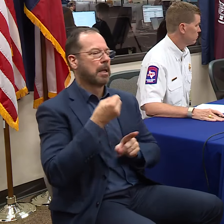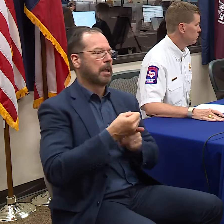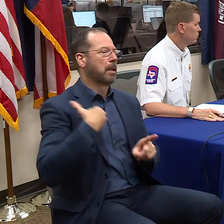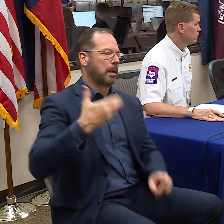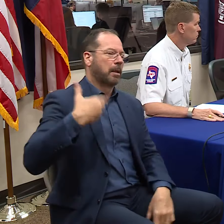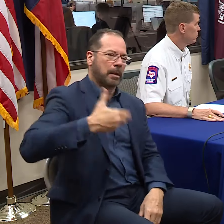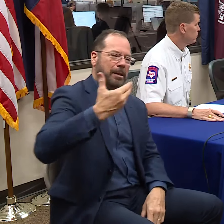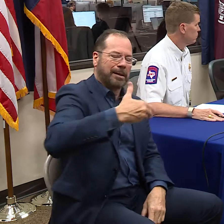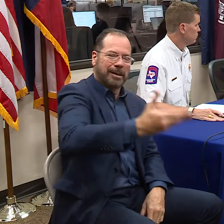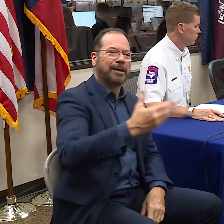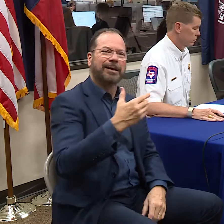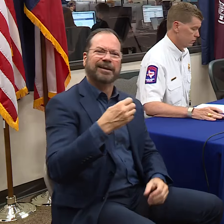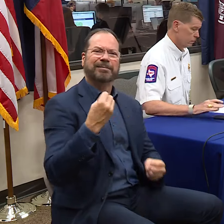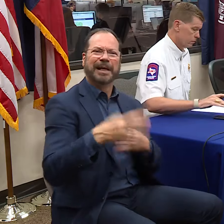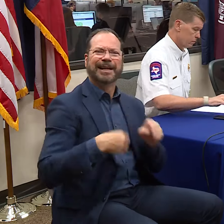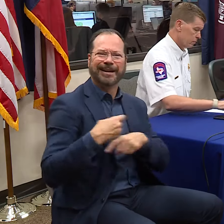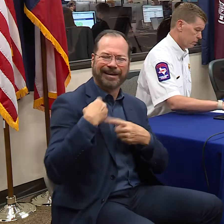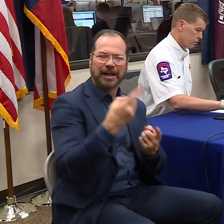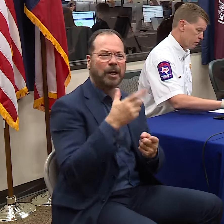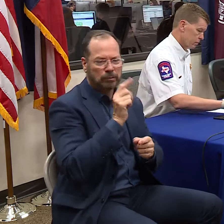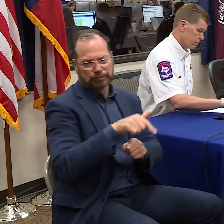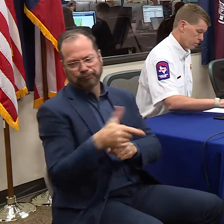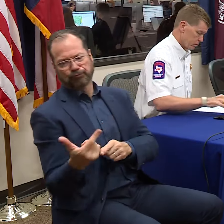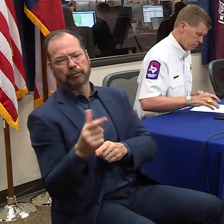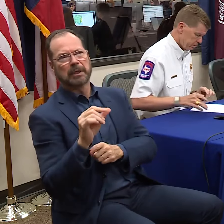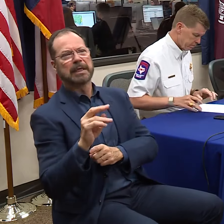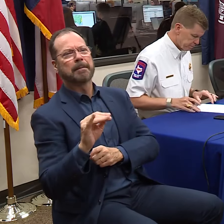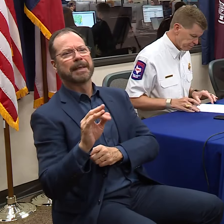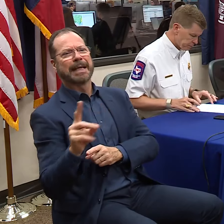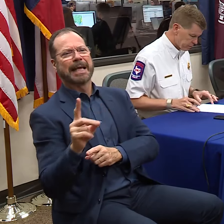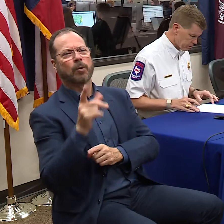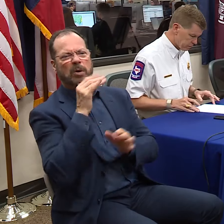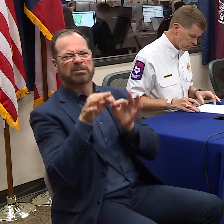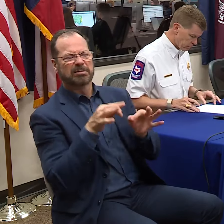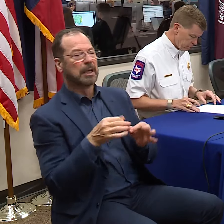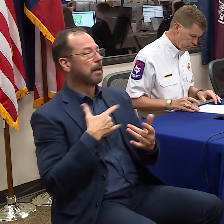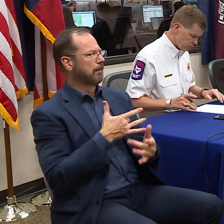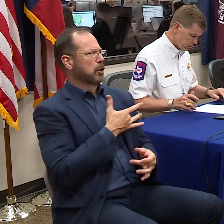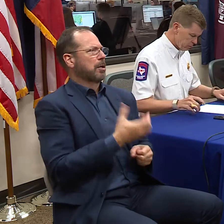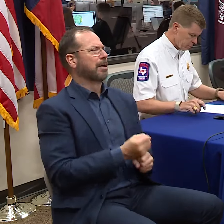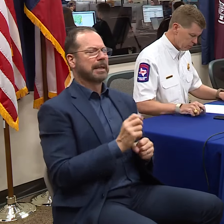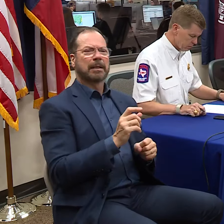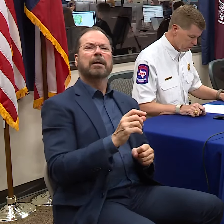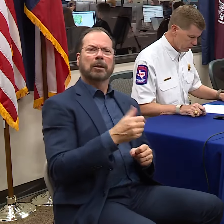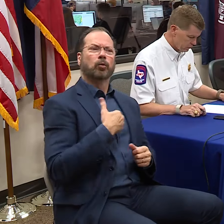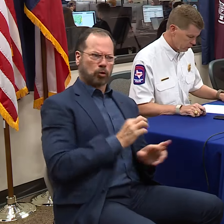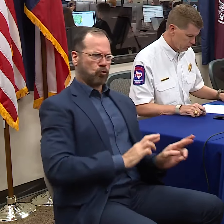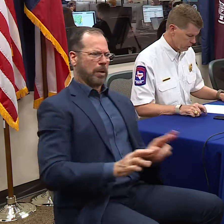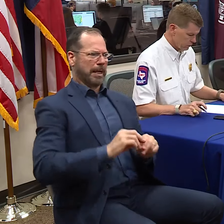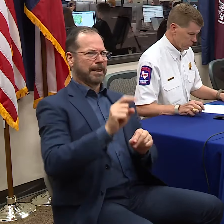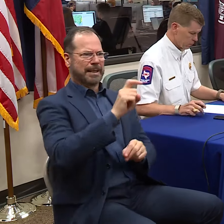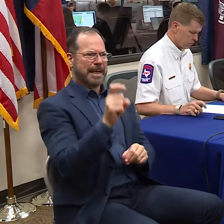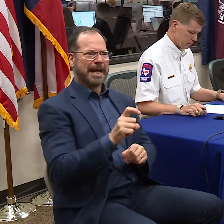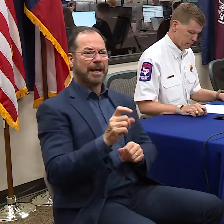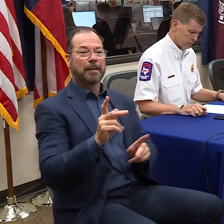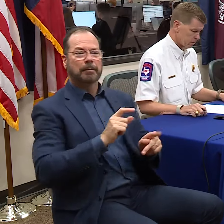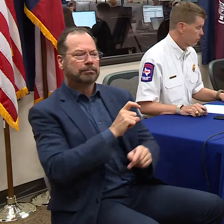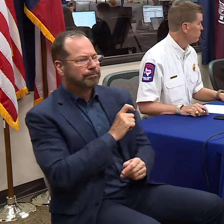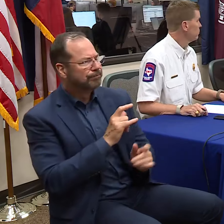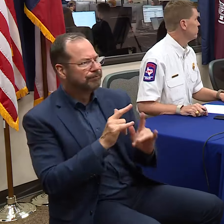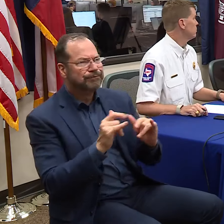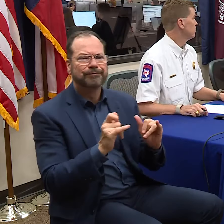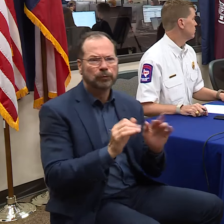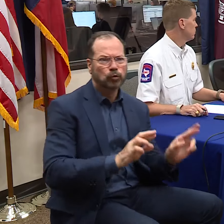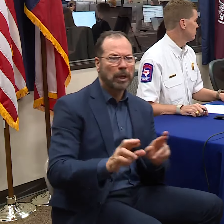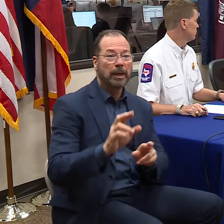and I'm going to turn it over to him to give you more detail. But I'm very confident that Texas is ready. Your local officials are ready. I've talked